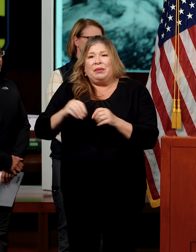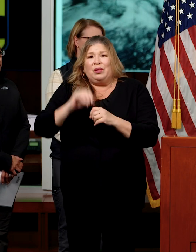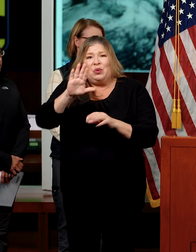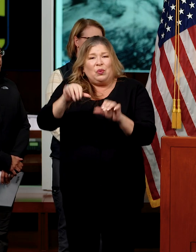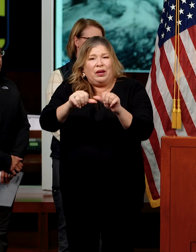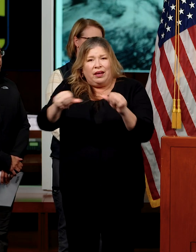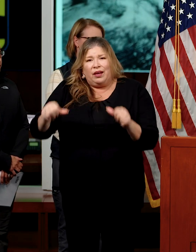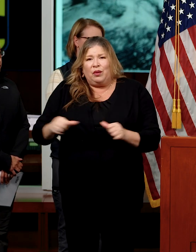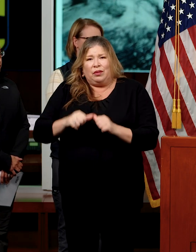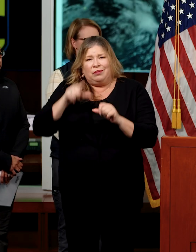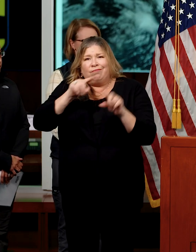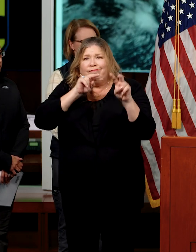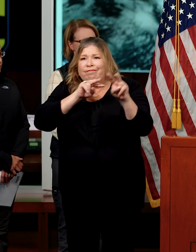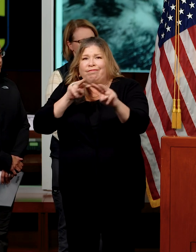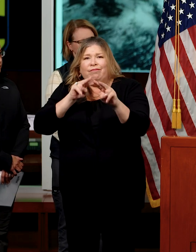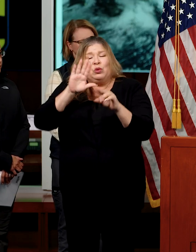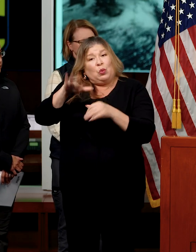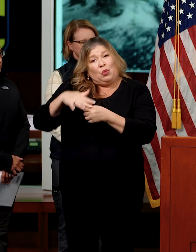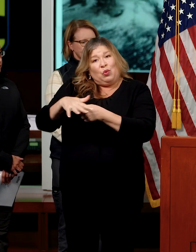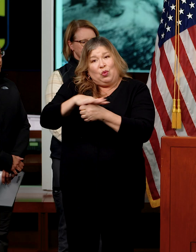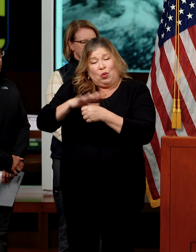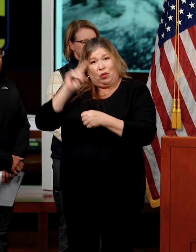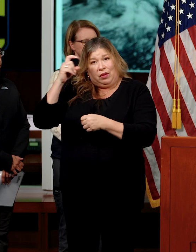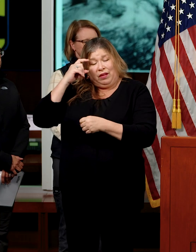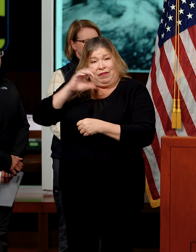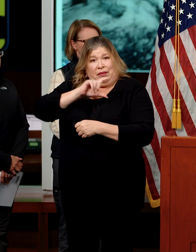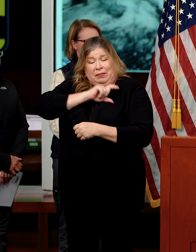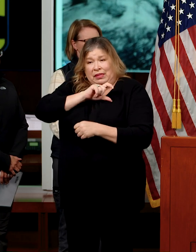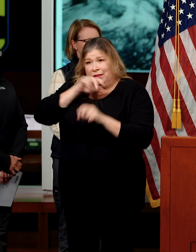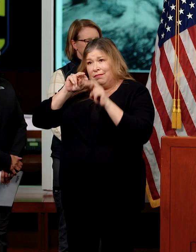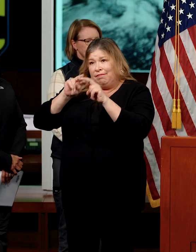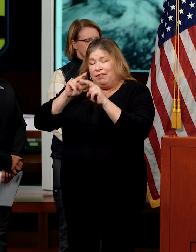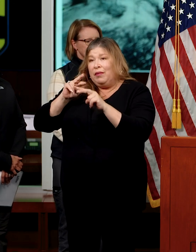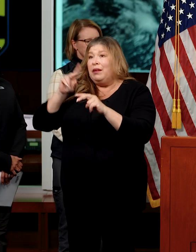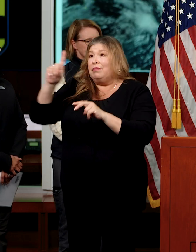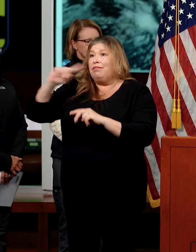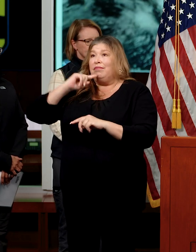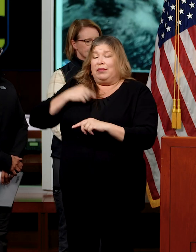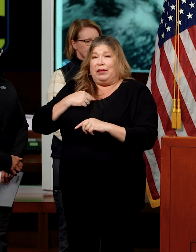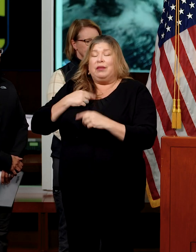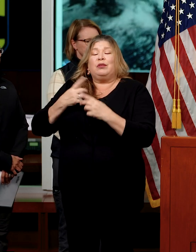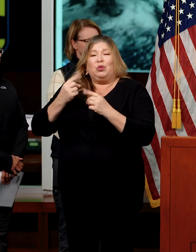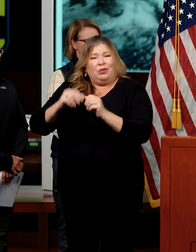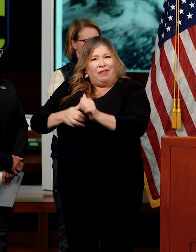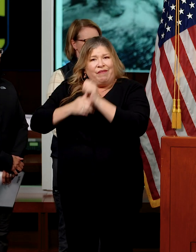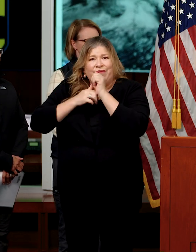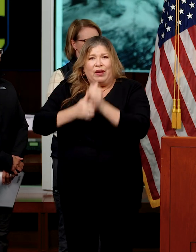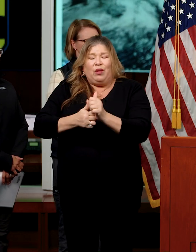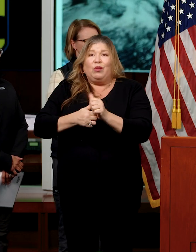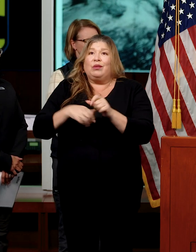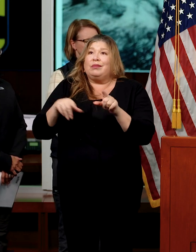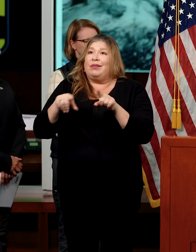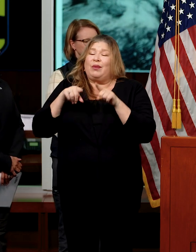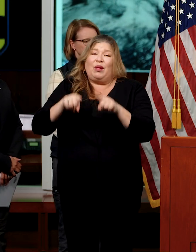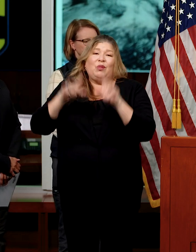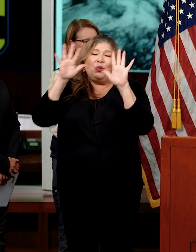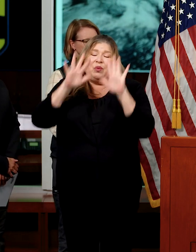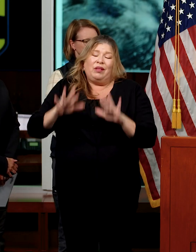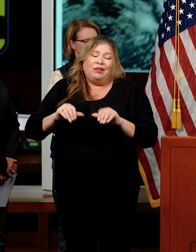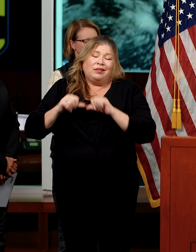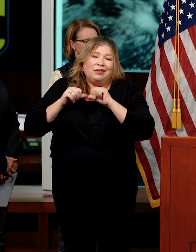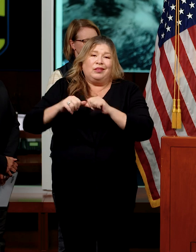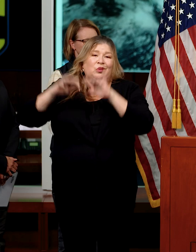area. Stay tuned with your local officials, and be ready to follow the directions that they may issue as the storms continue and